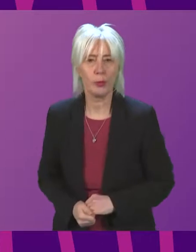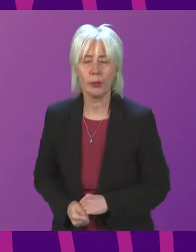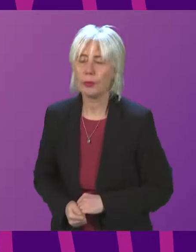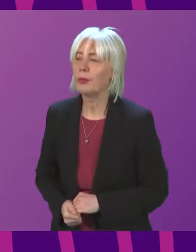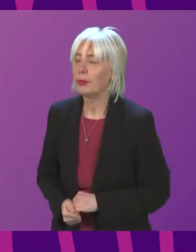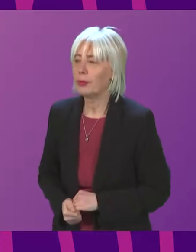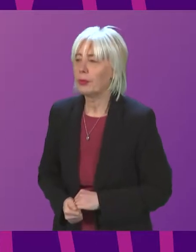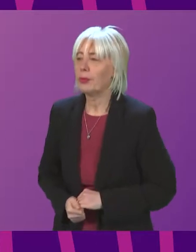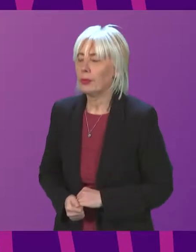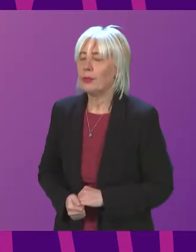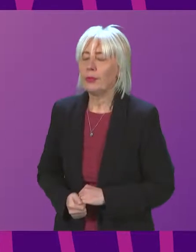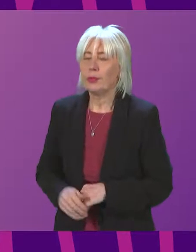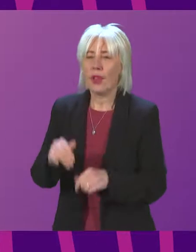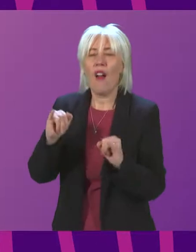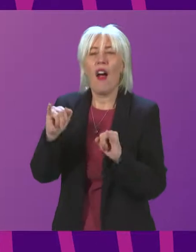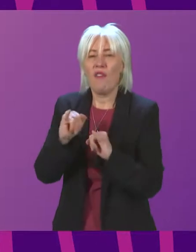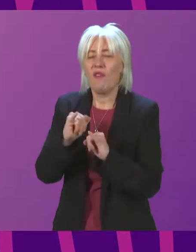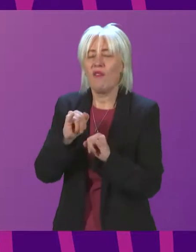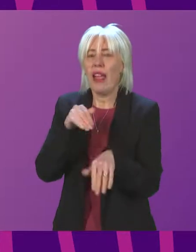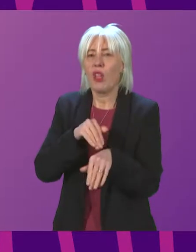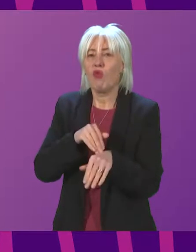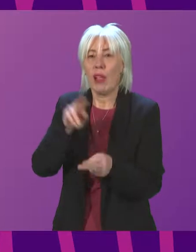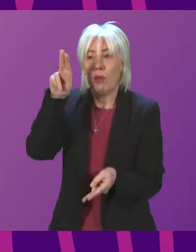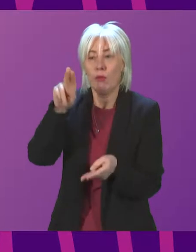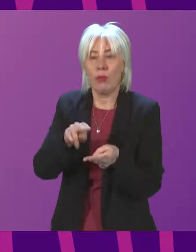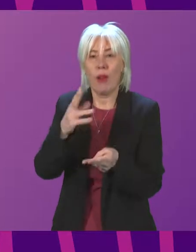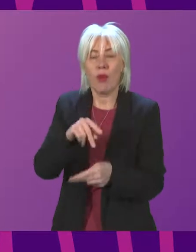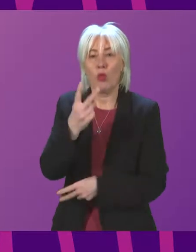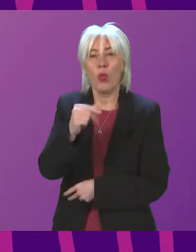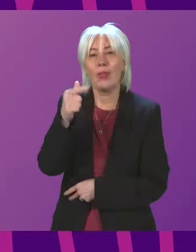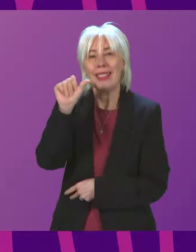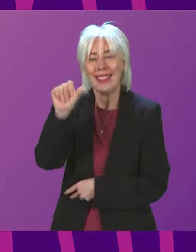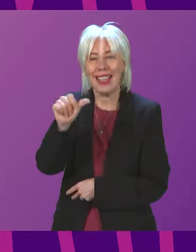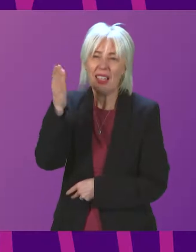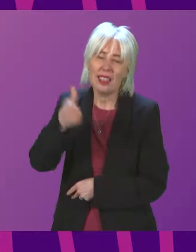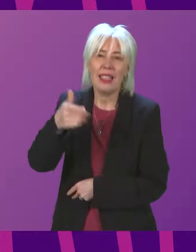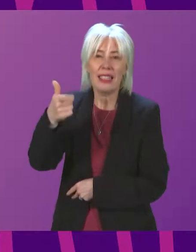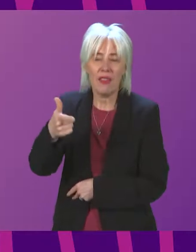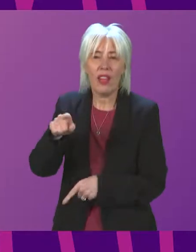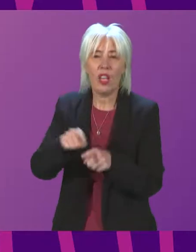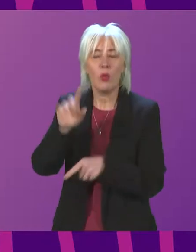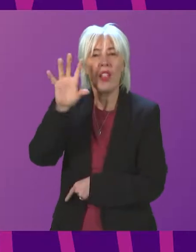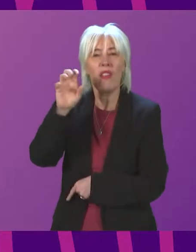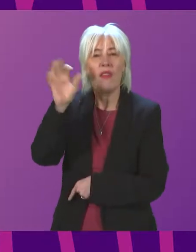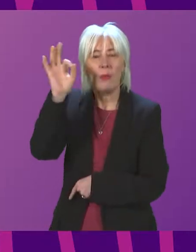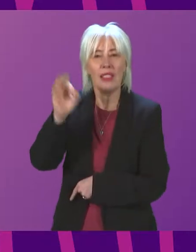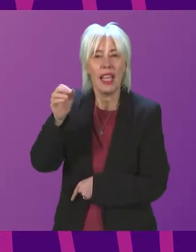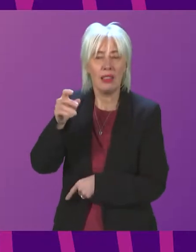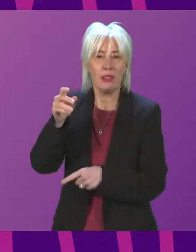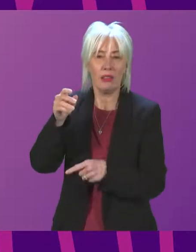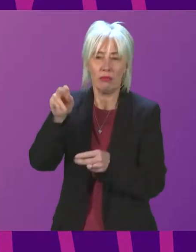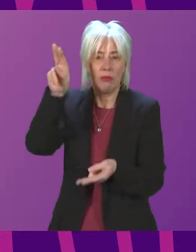Violent crime has fallen significantly in Scotland since 2007, including a 15% fall in homicide in 2020